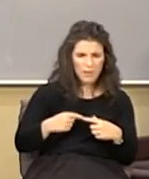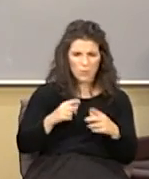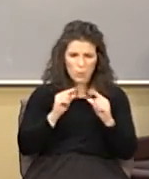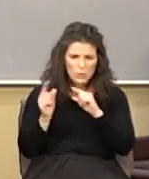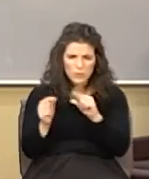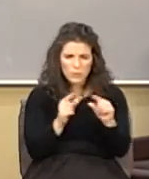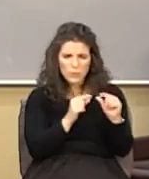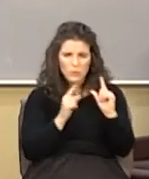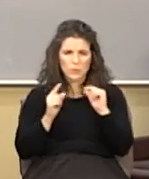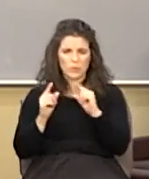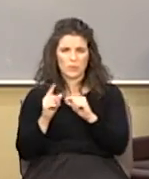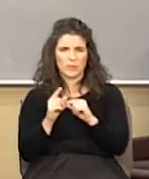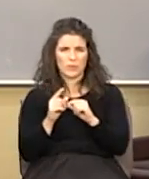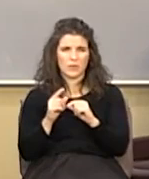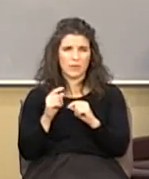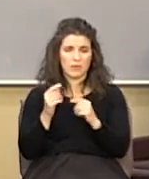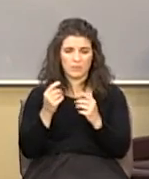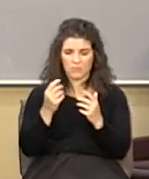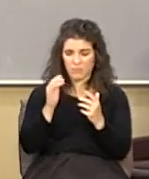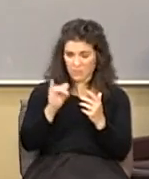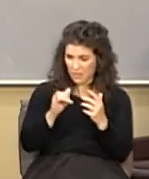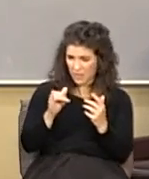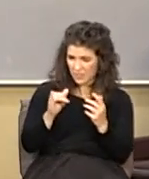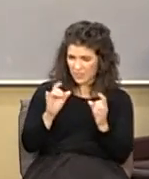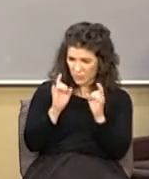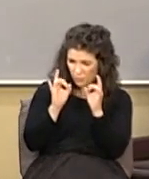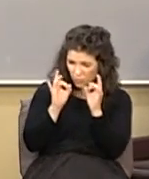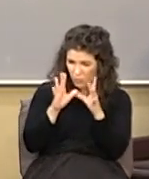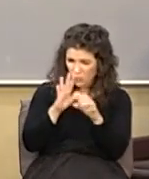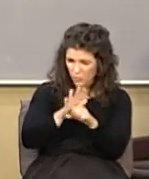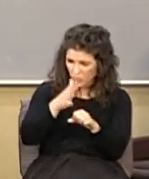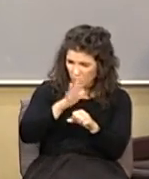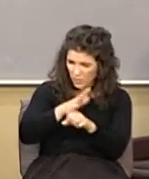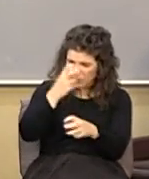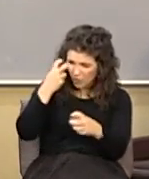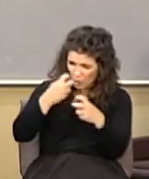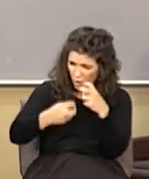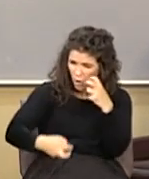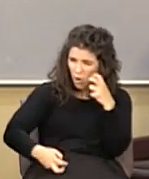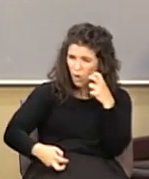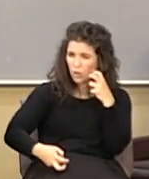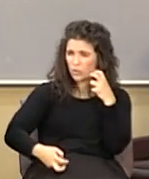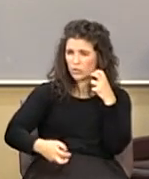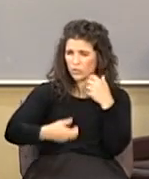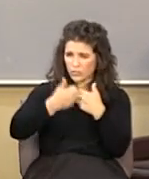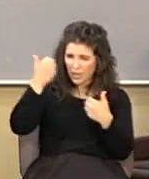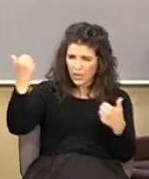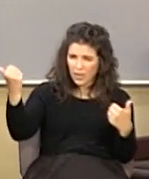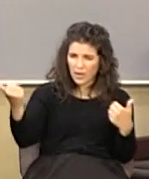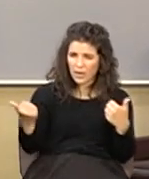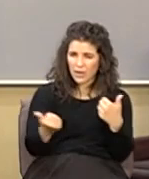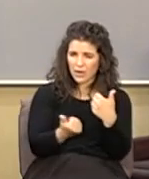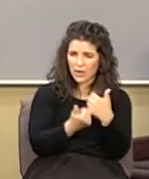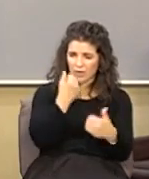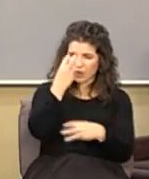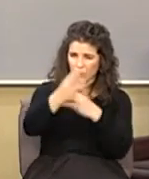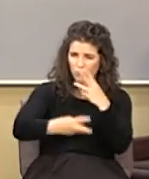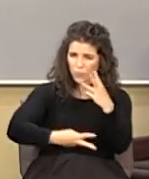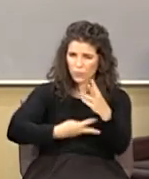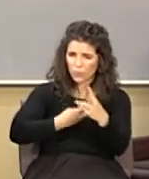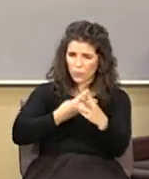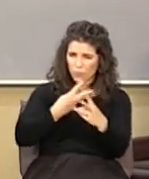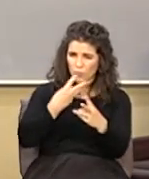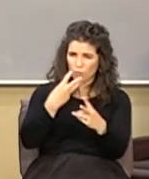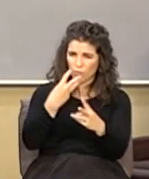with that is not a world that's a crude evil harsh dangerous world that's